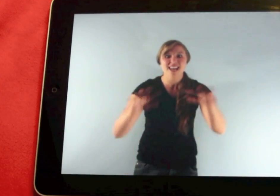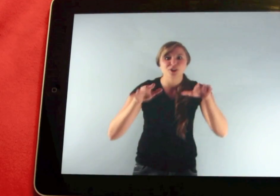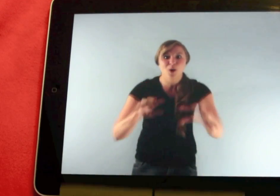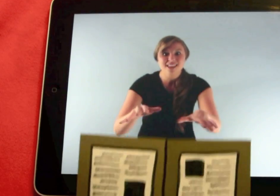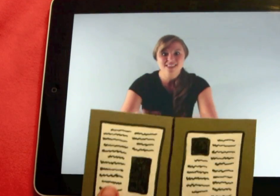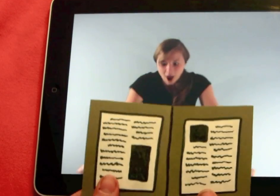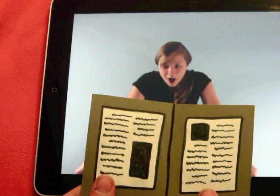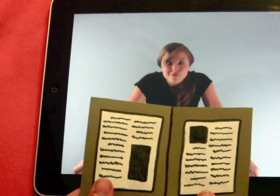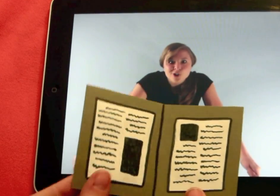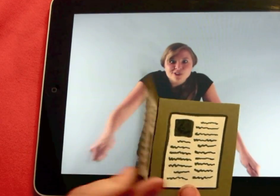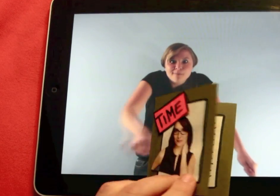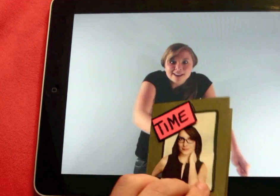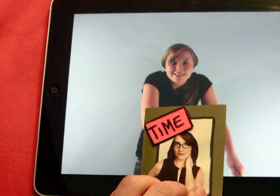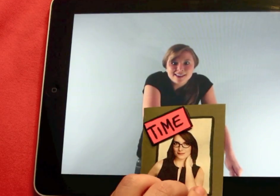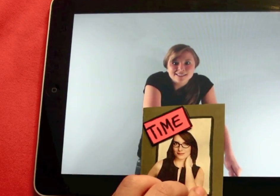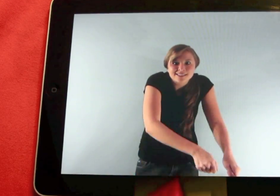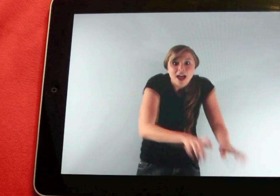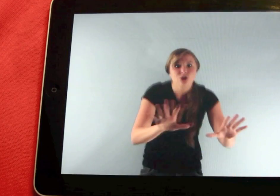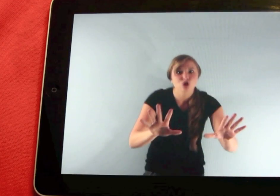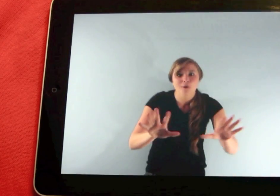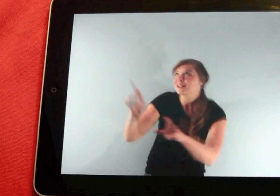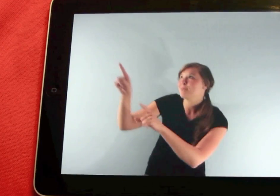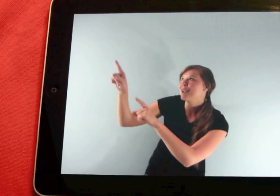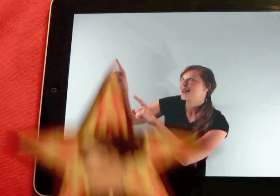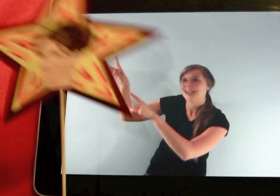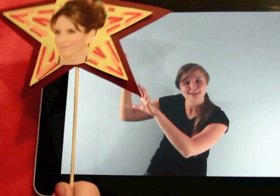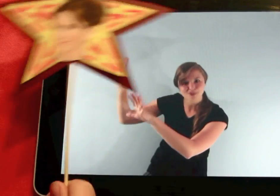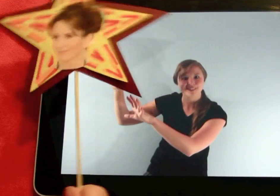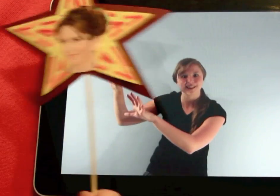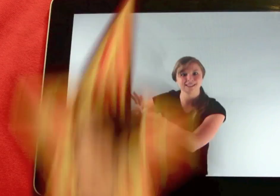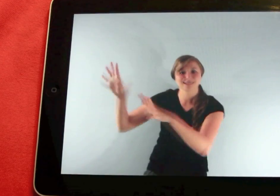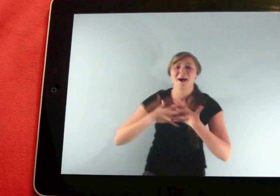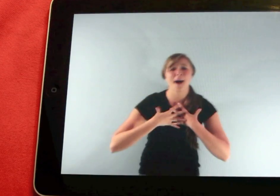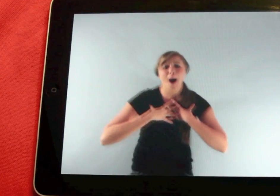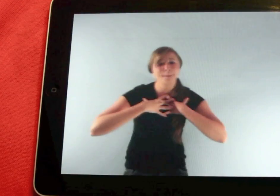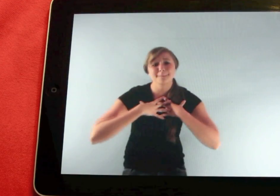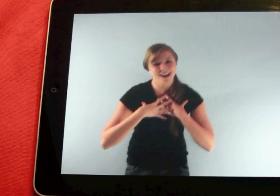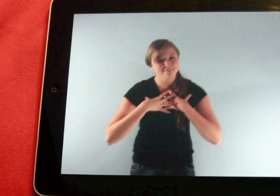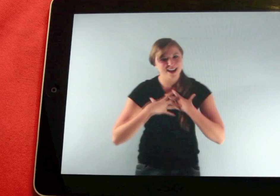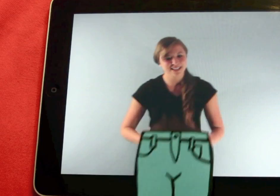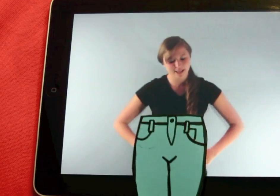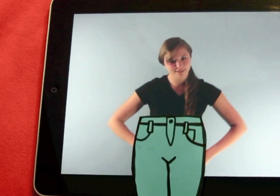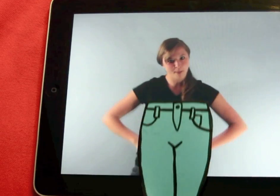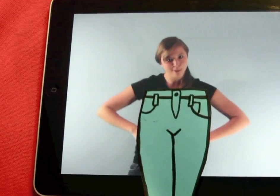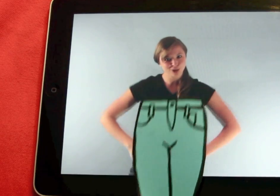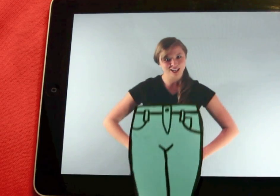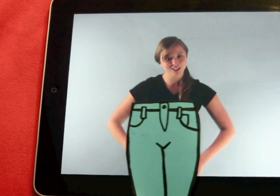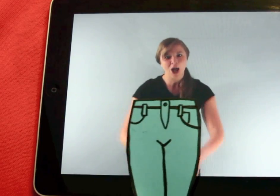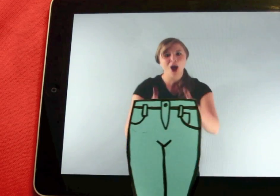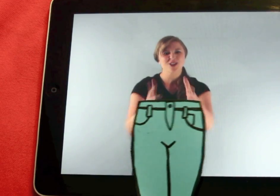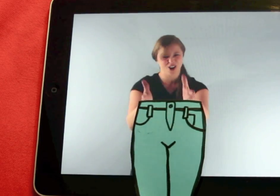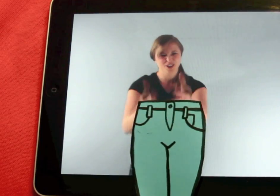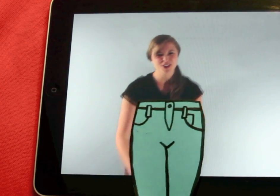Now you're rocking the covers of magazines, starring in big hidden movie scenes. But I've been in love since mom